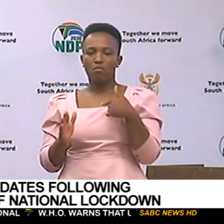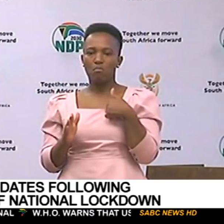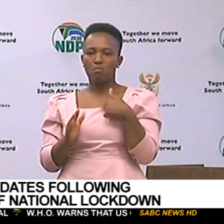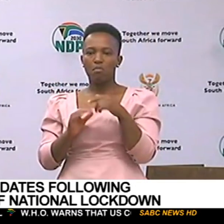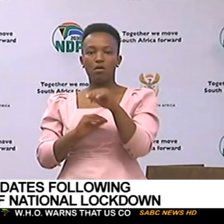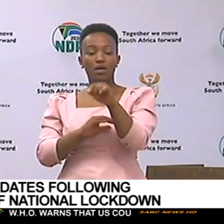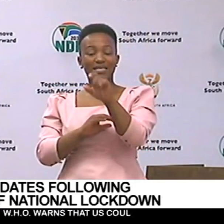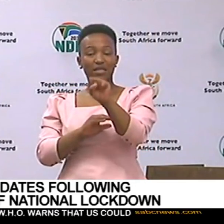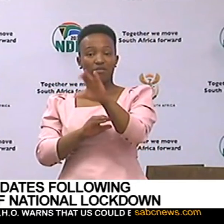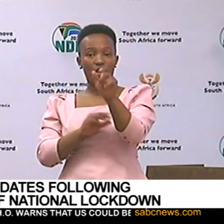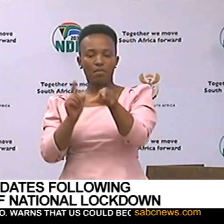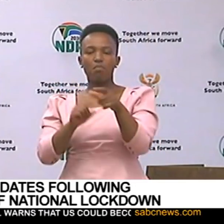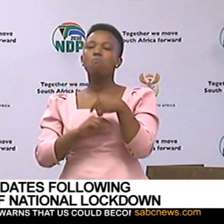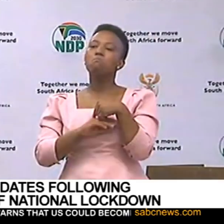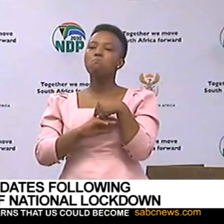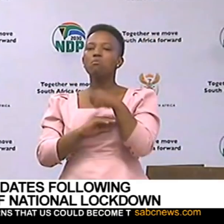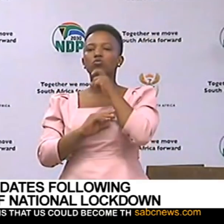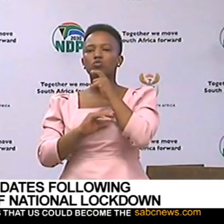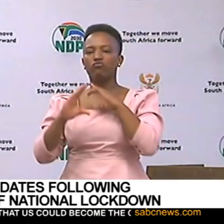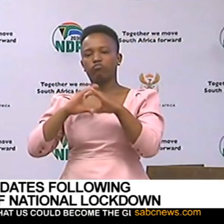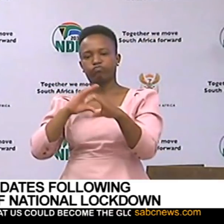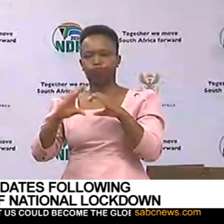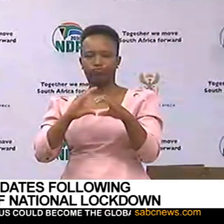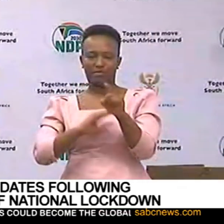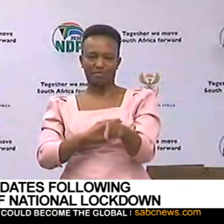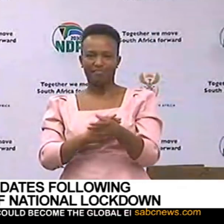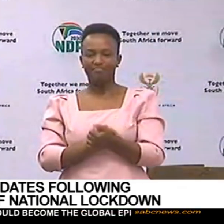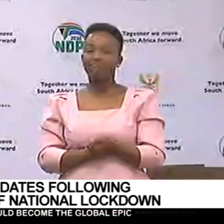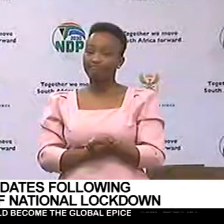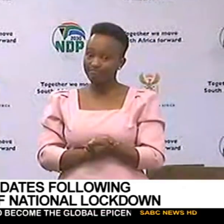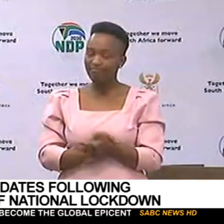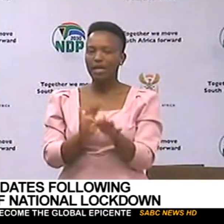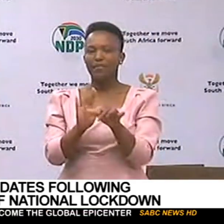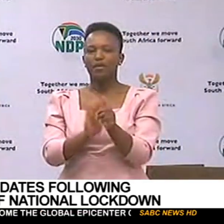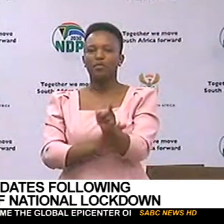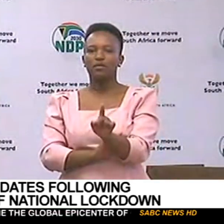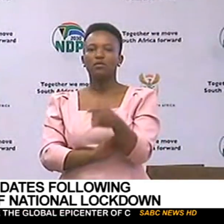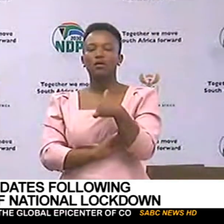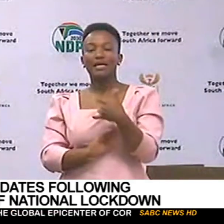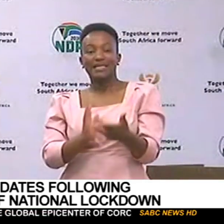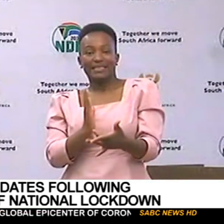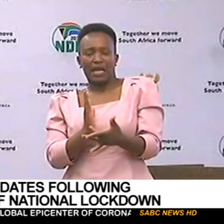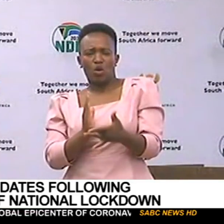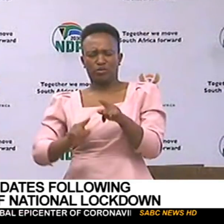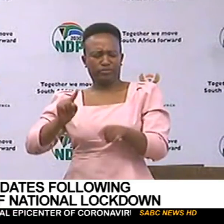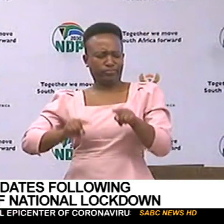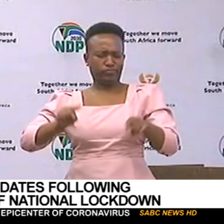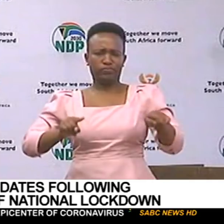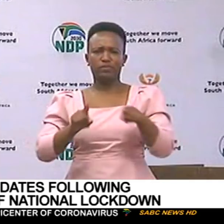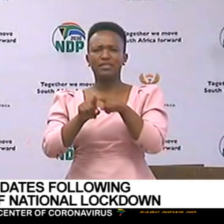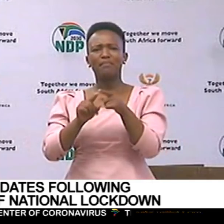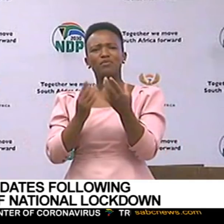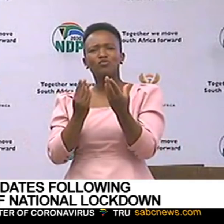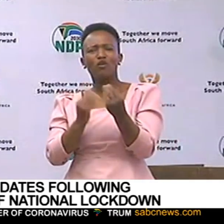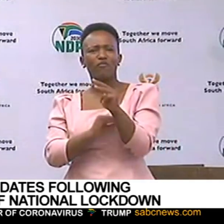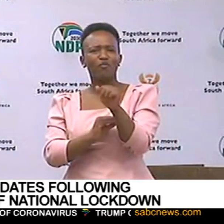of South Africa must utilize in order for them to communicate. Key to that, it is the technologies and the